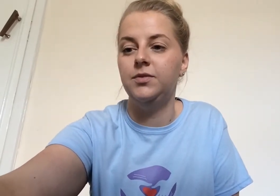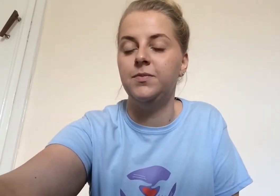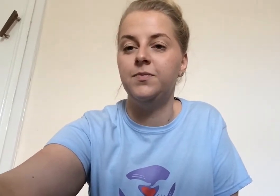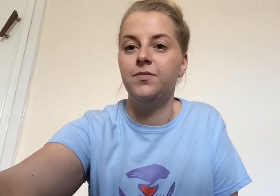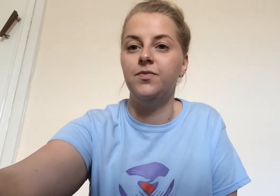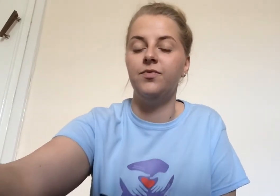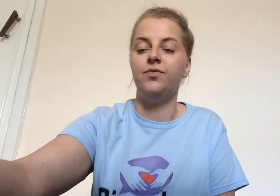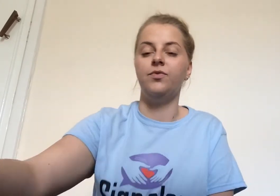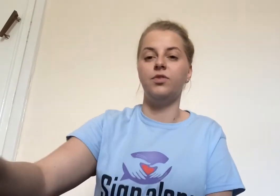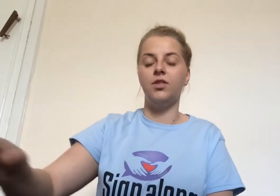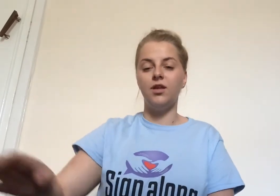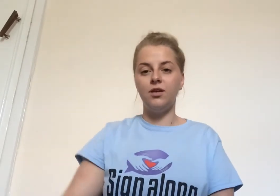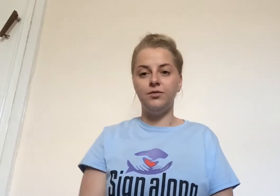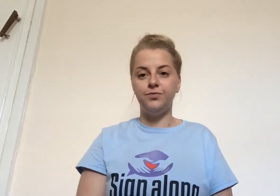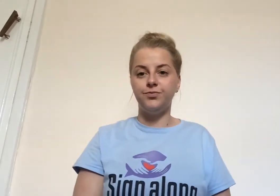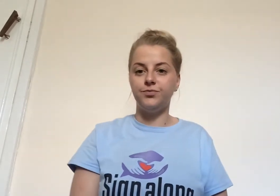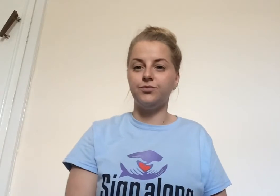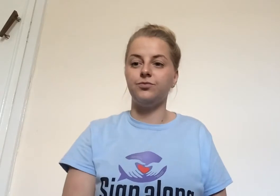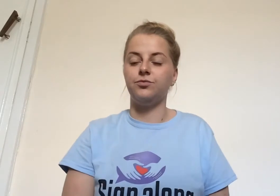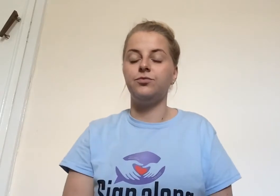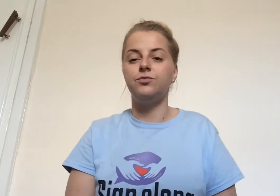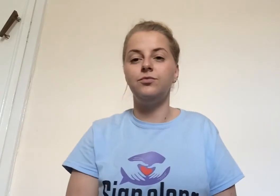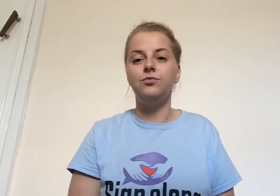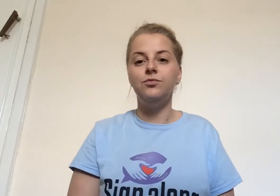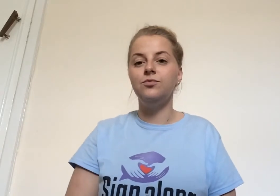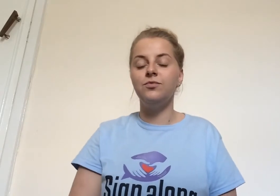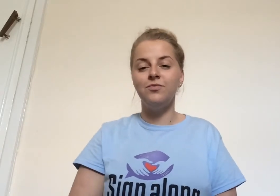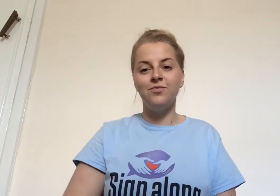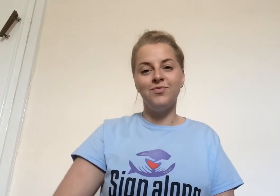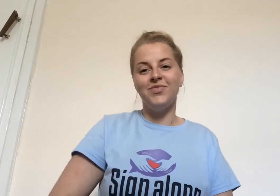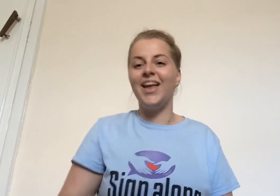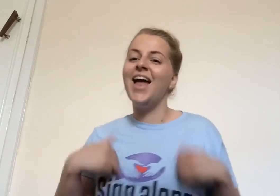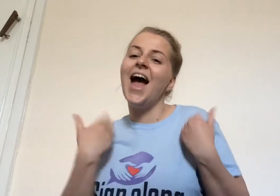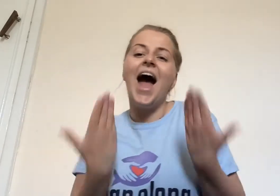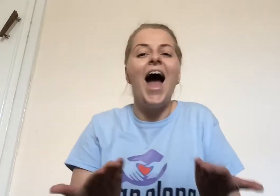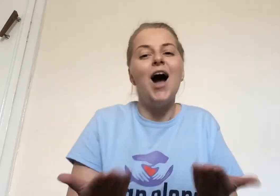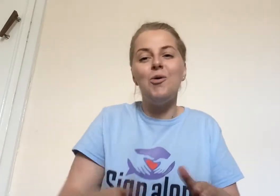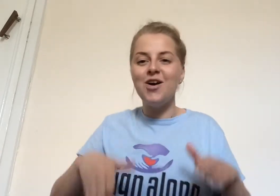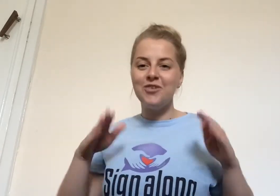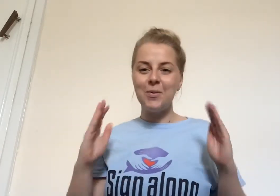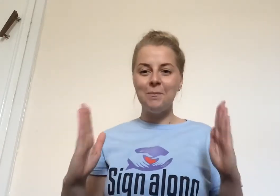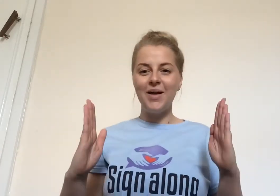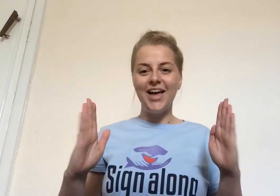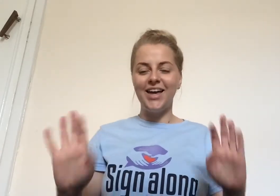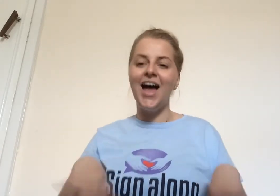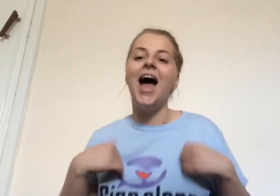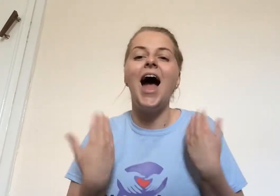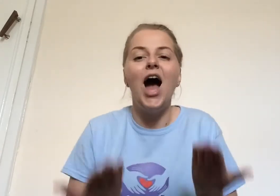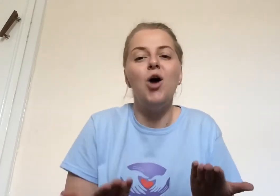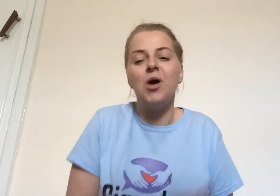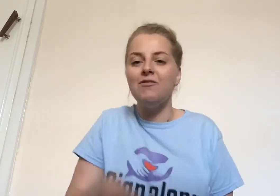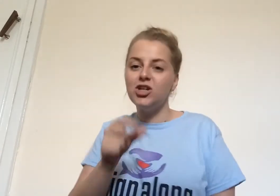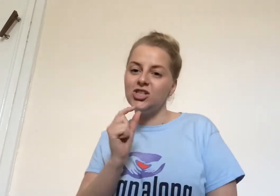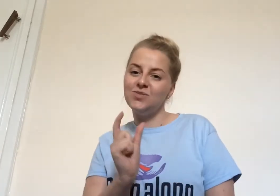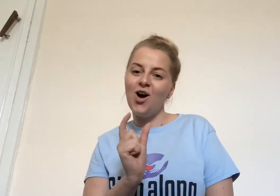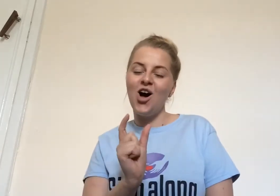Share your dreams for the world we're gonna make. However big, however small,